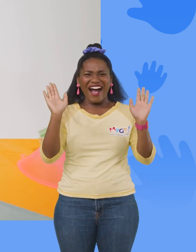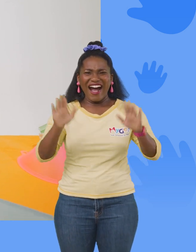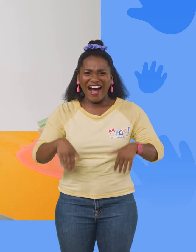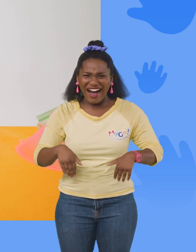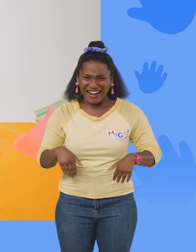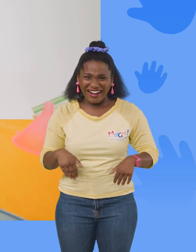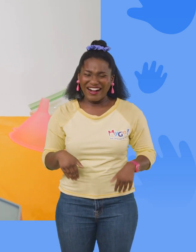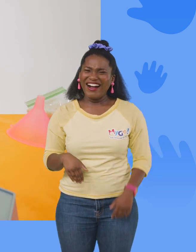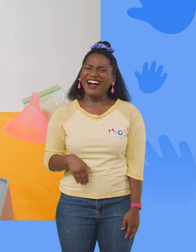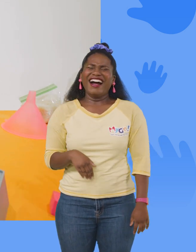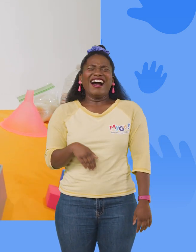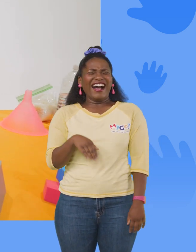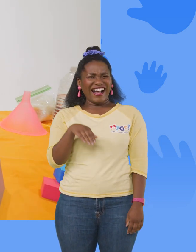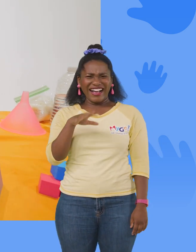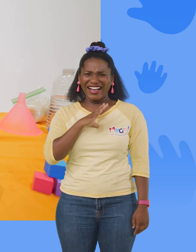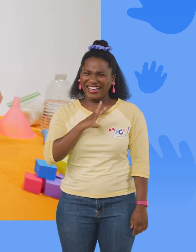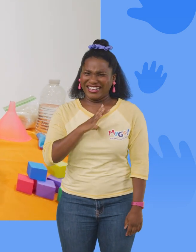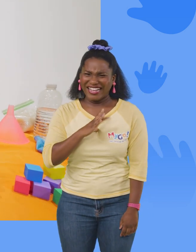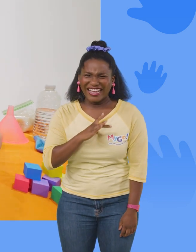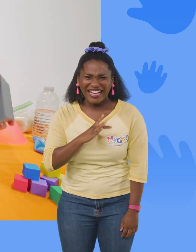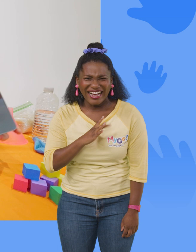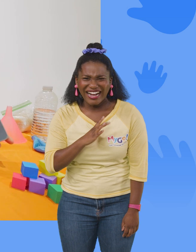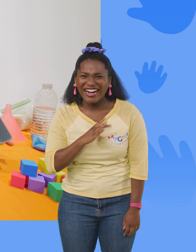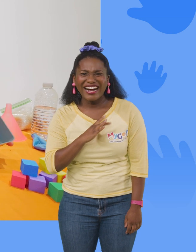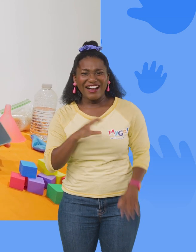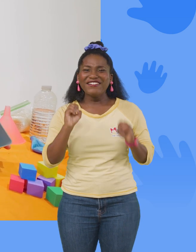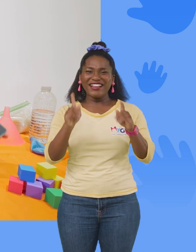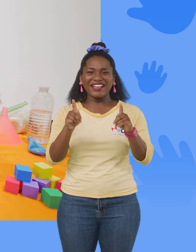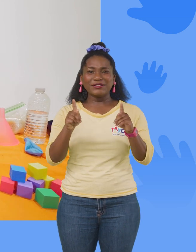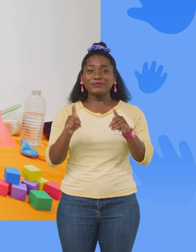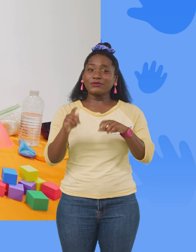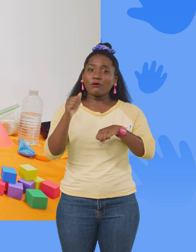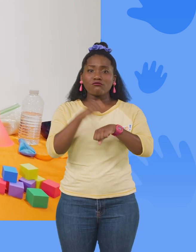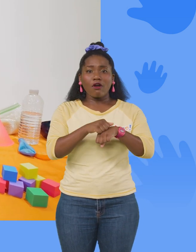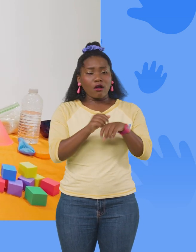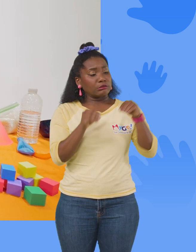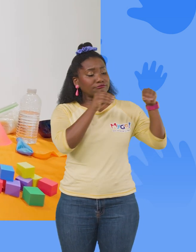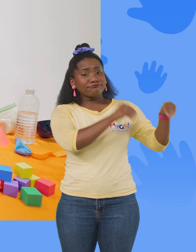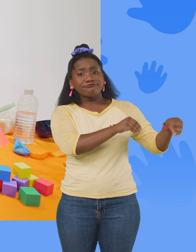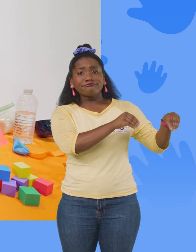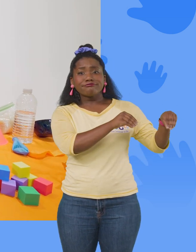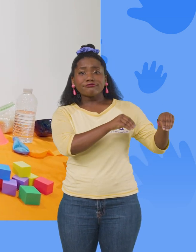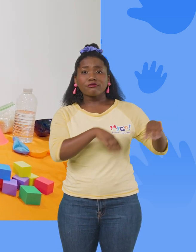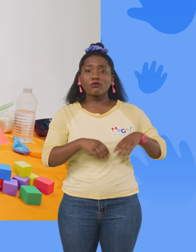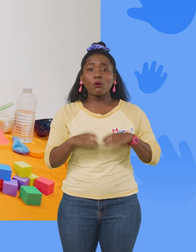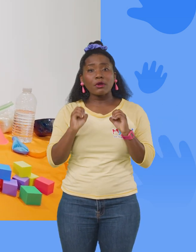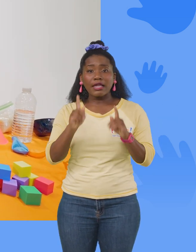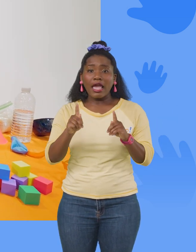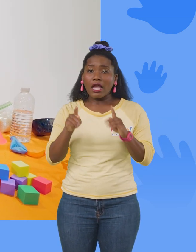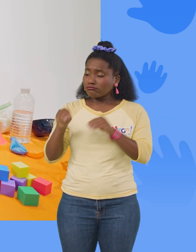Whoa! That is so cool! Okay, let me put that rock over there. Put this back up here.